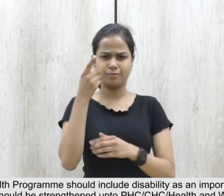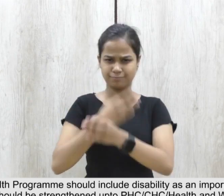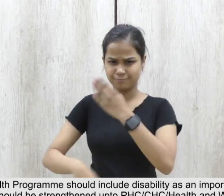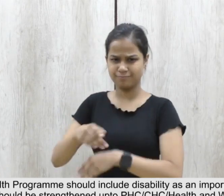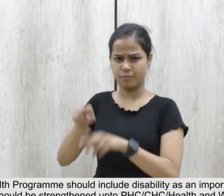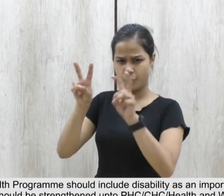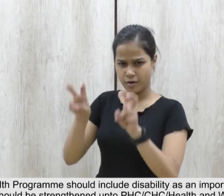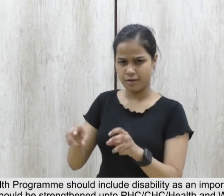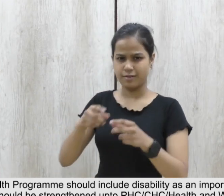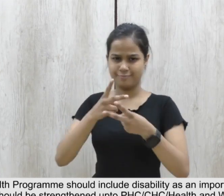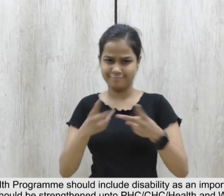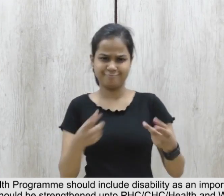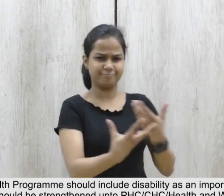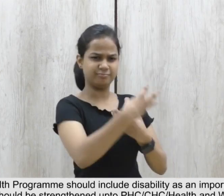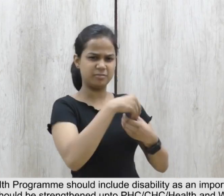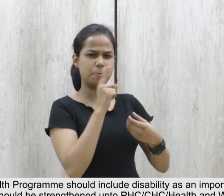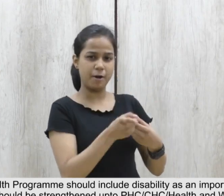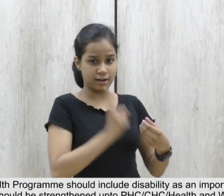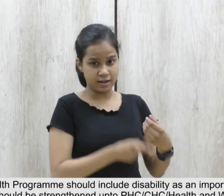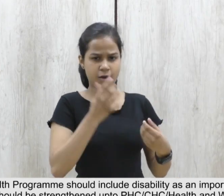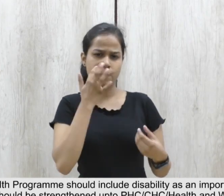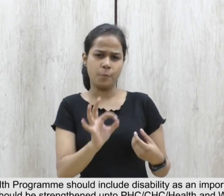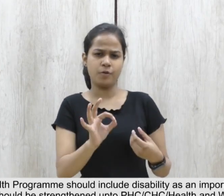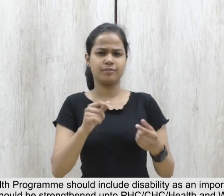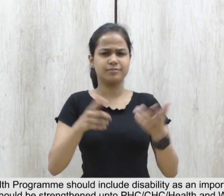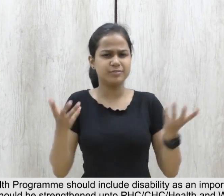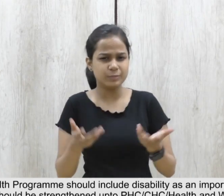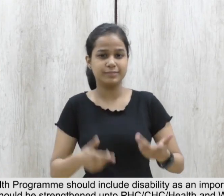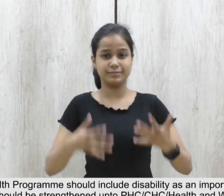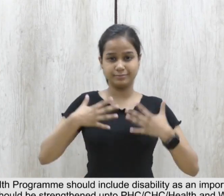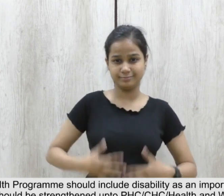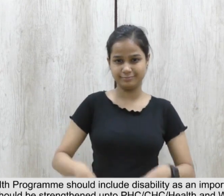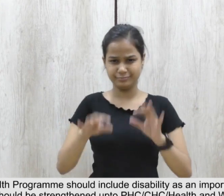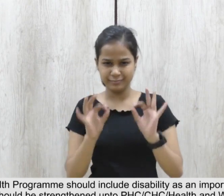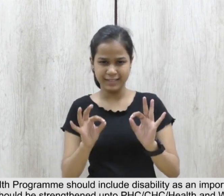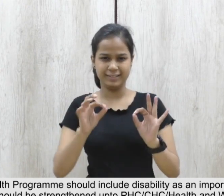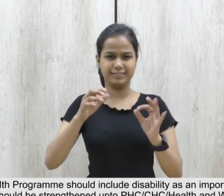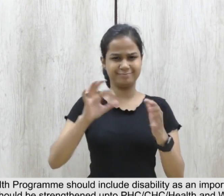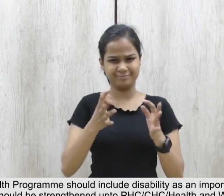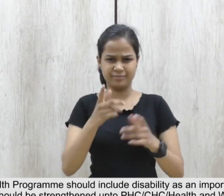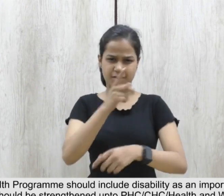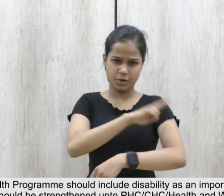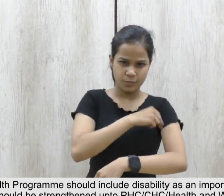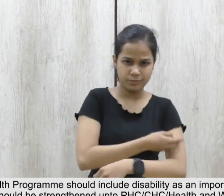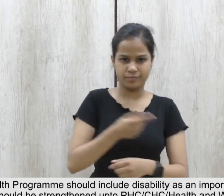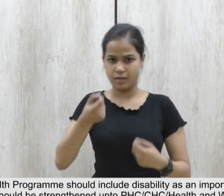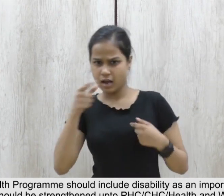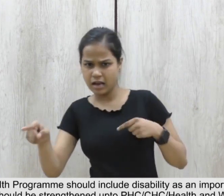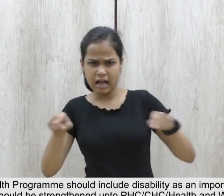and health infrastructure should be strengthened up to PHC, CHC,